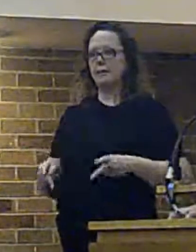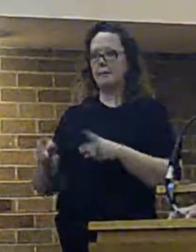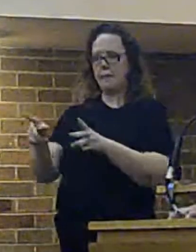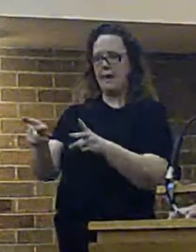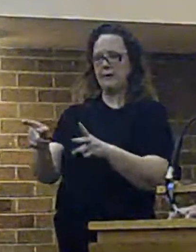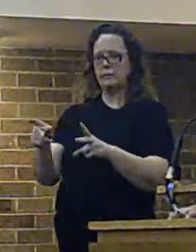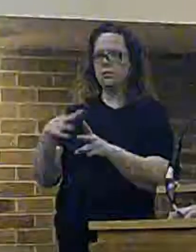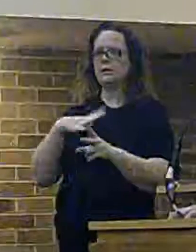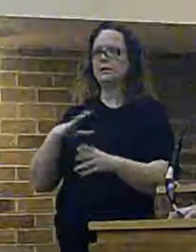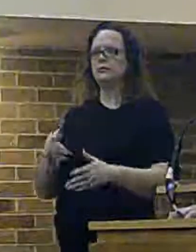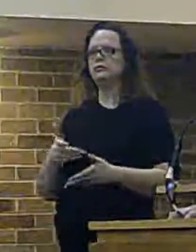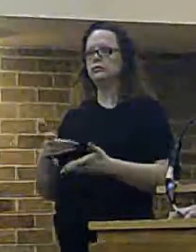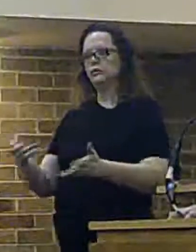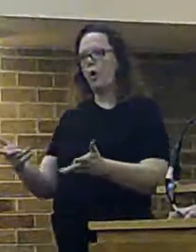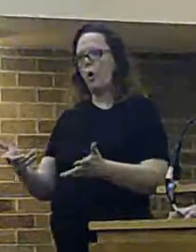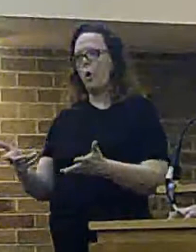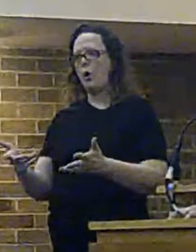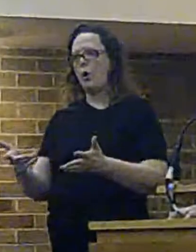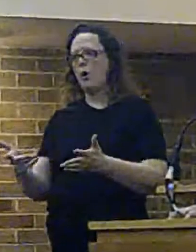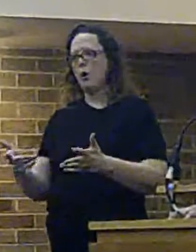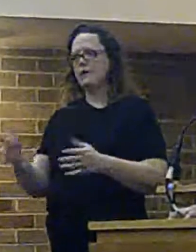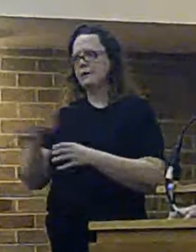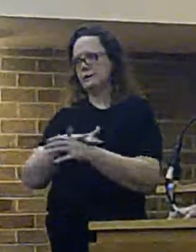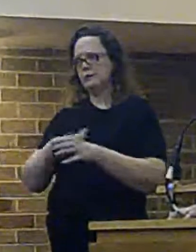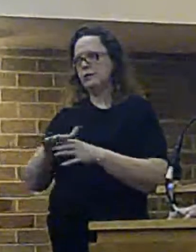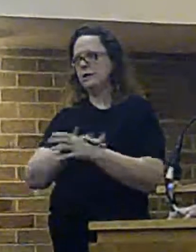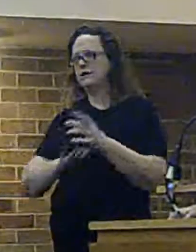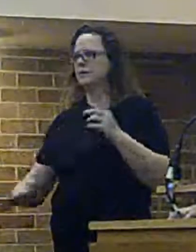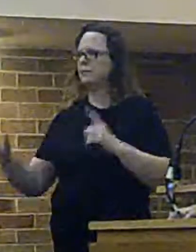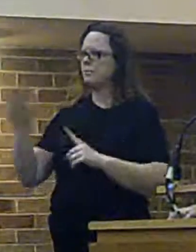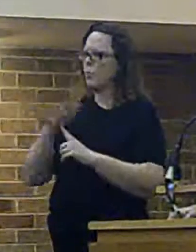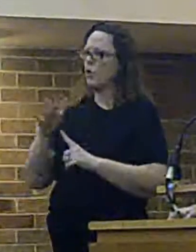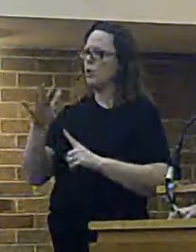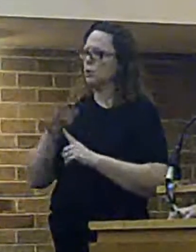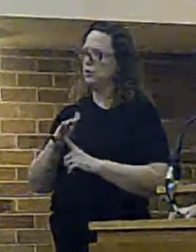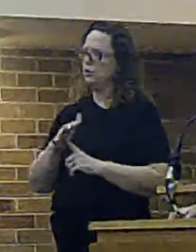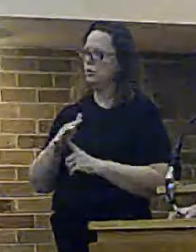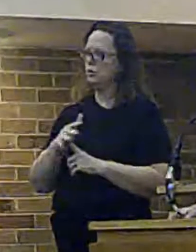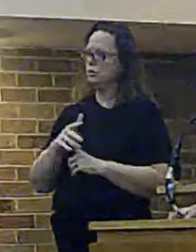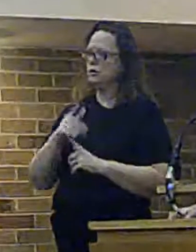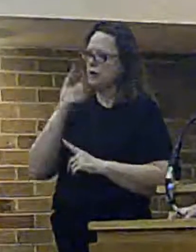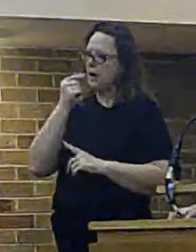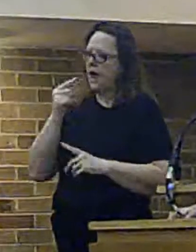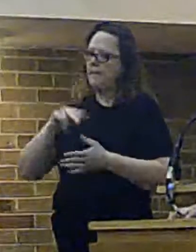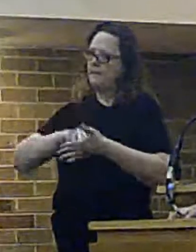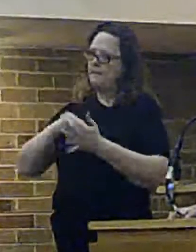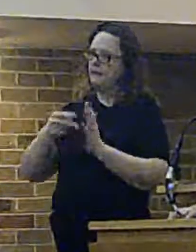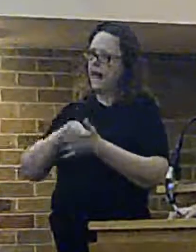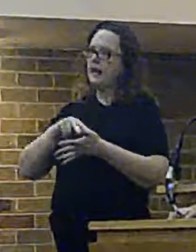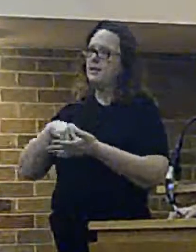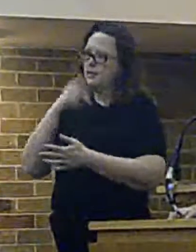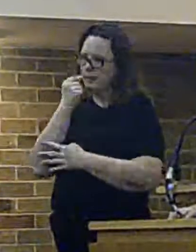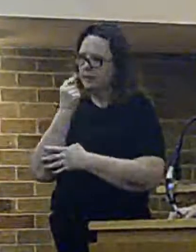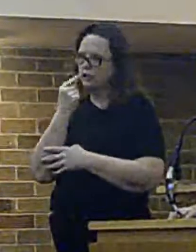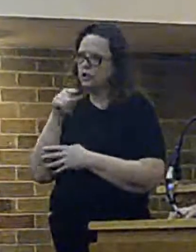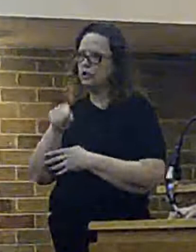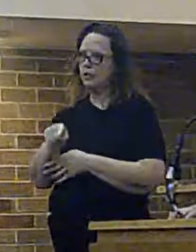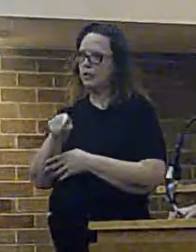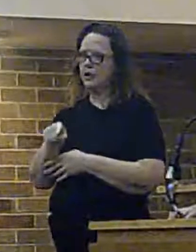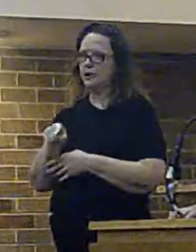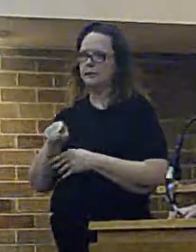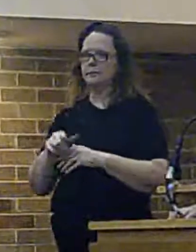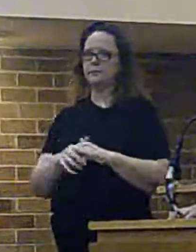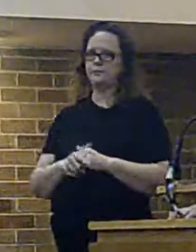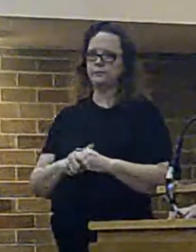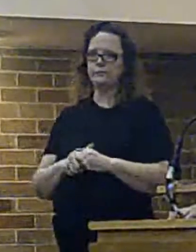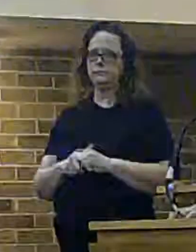exceptional circumstances, to be able to achieve plan and permission. And for as long as